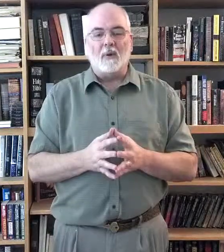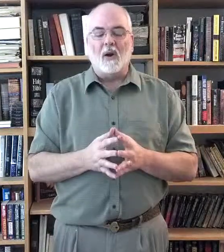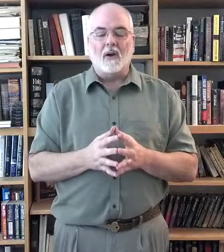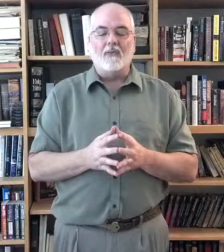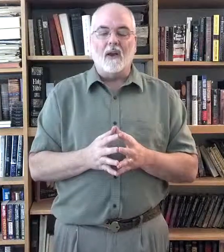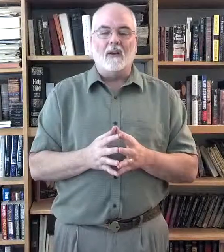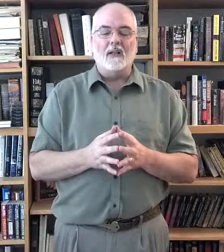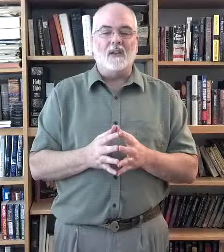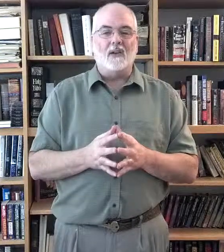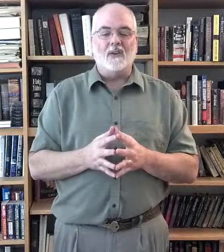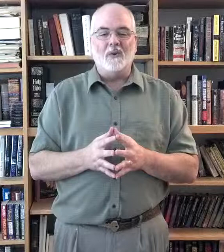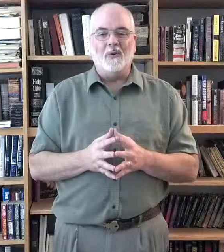already found it. It's on YouTube.